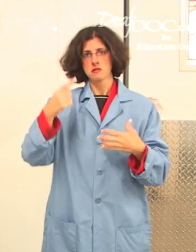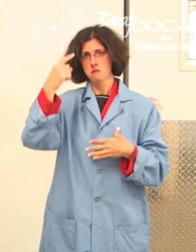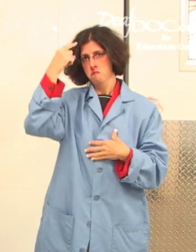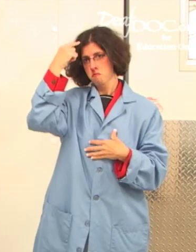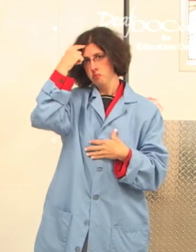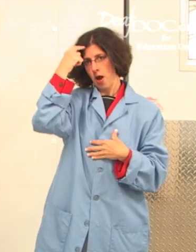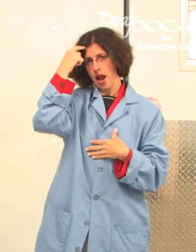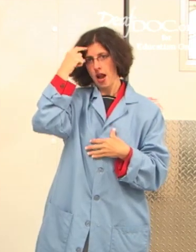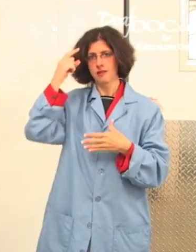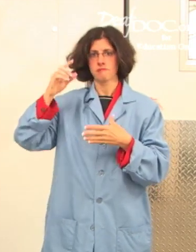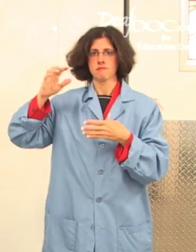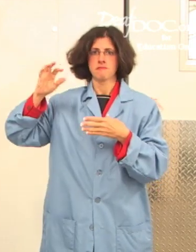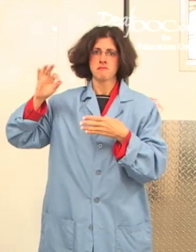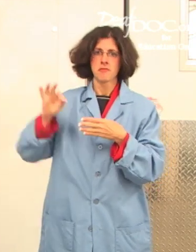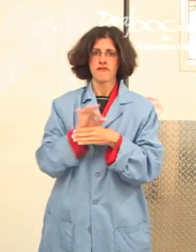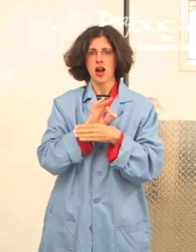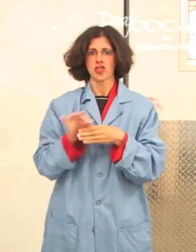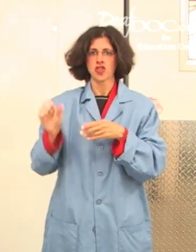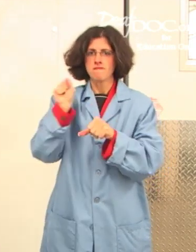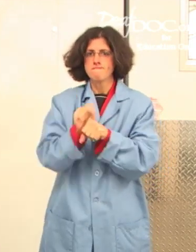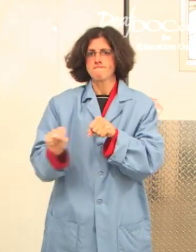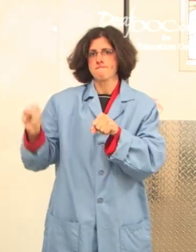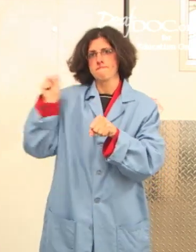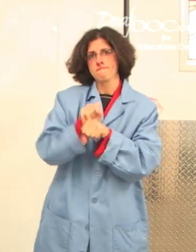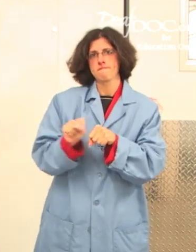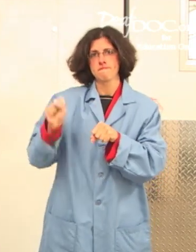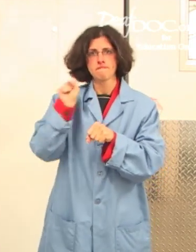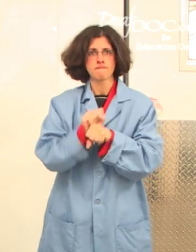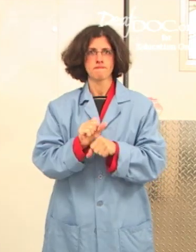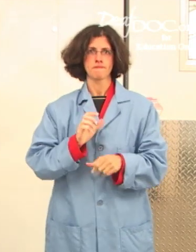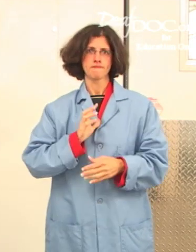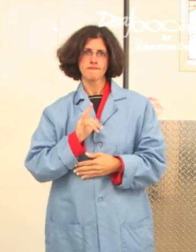and brain do their jobs effectively.